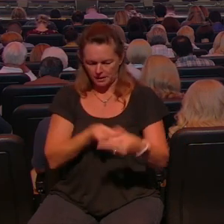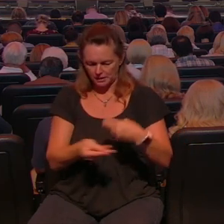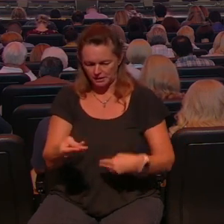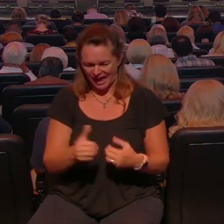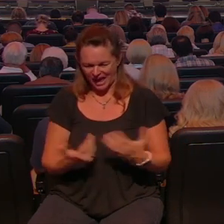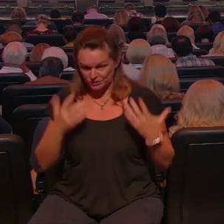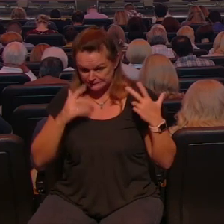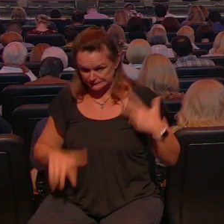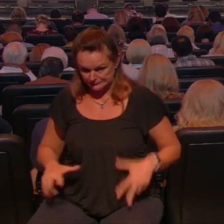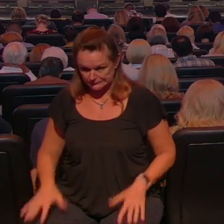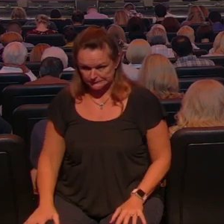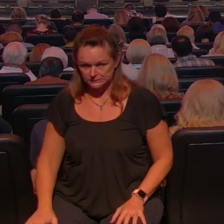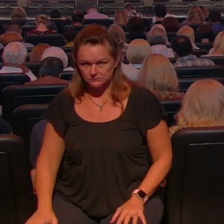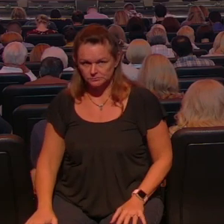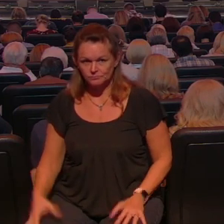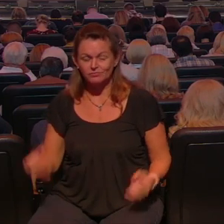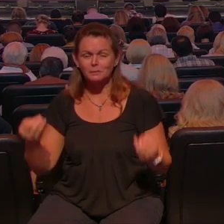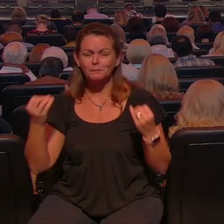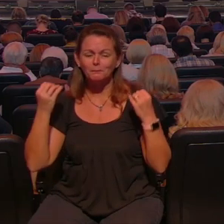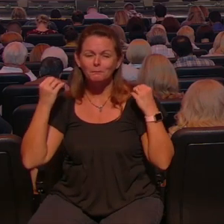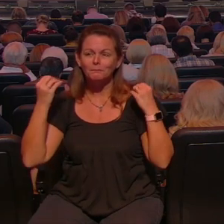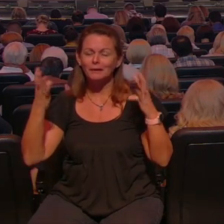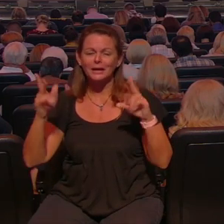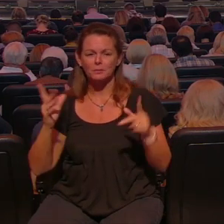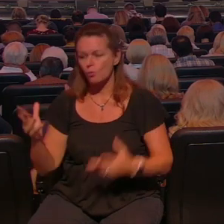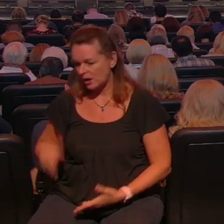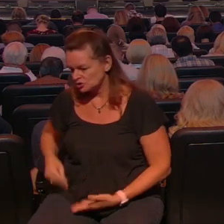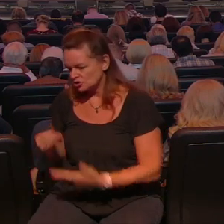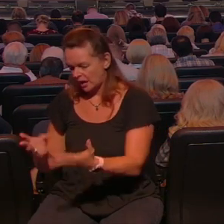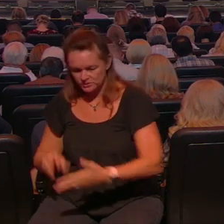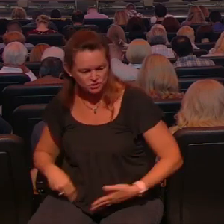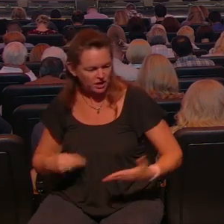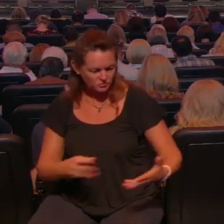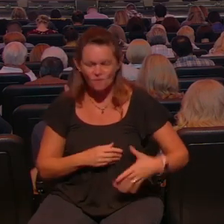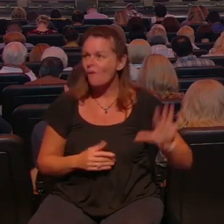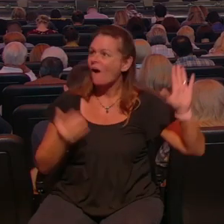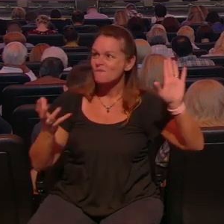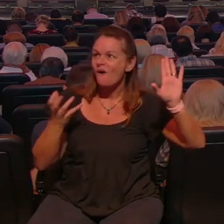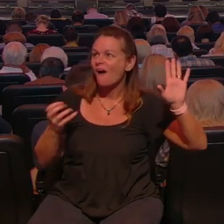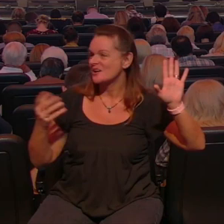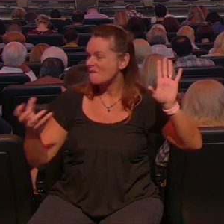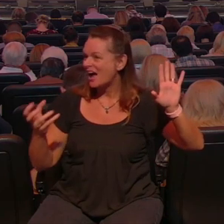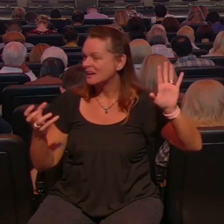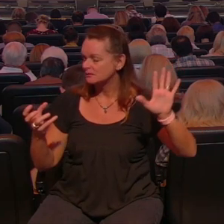and there are many many people who would love to be generous and they hear the message of generosity and they'd love to but they've got so many bills